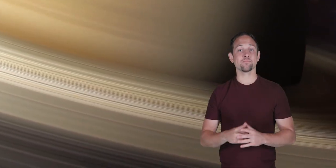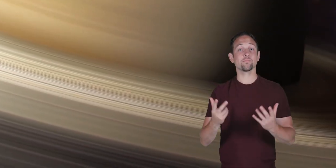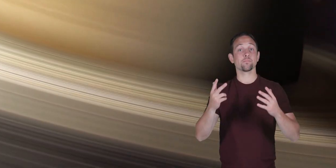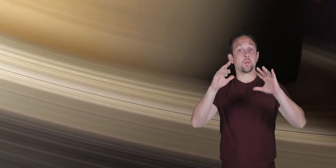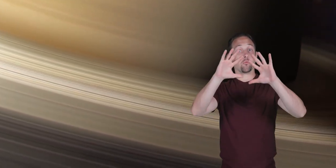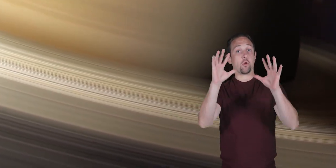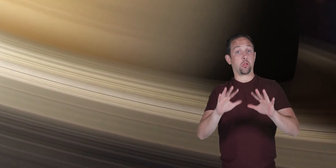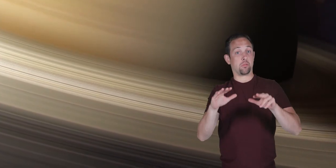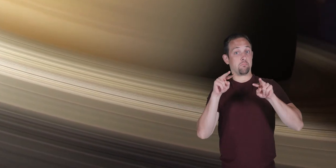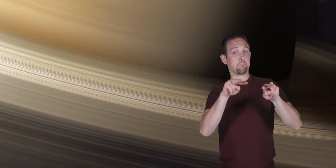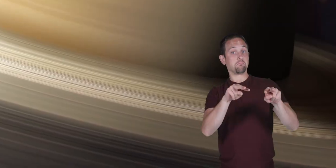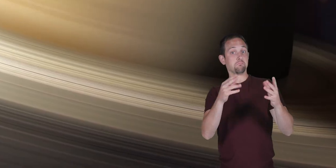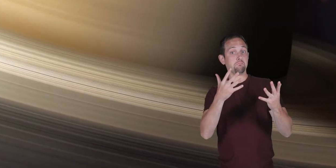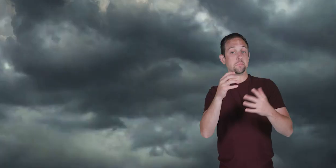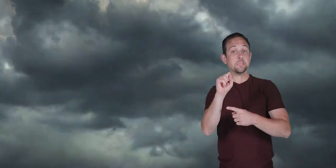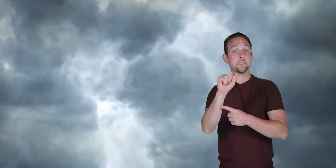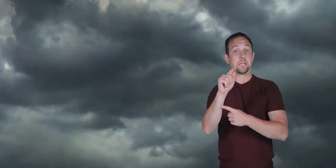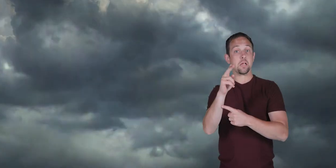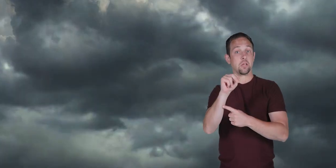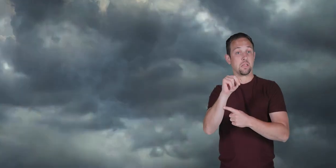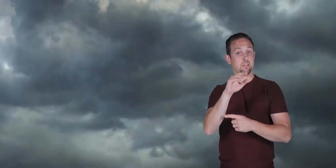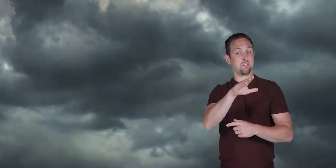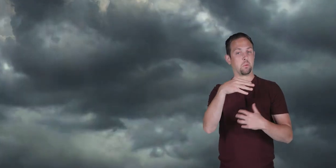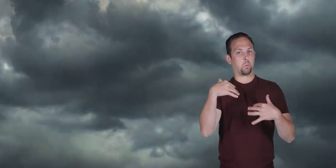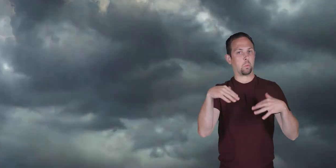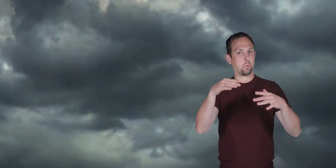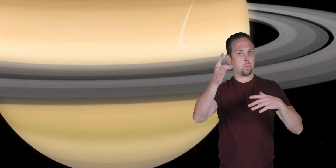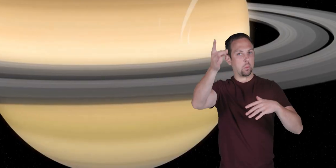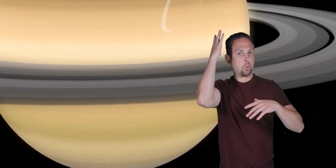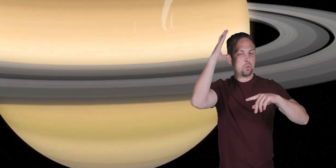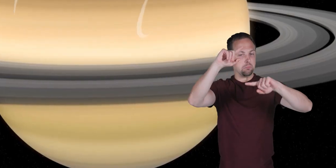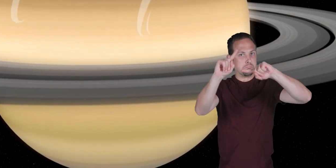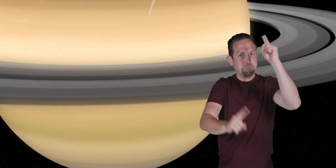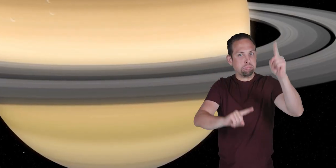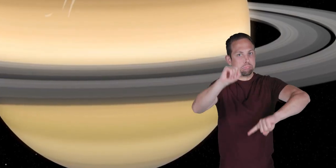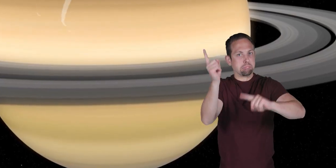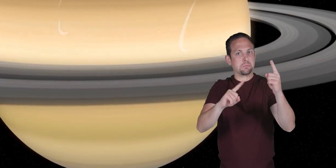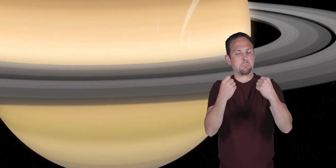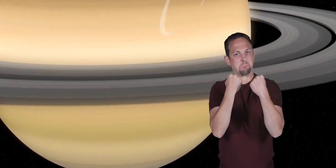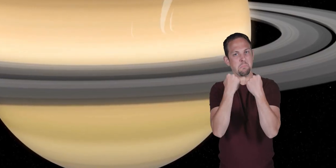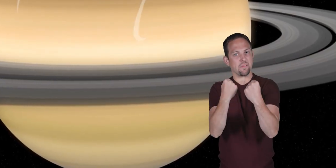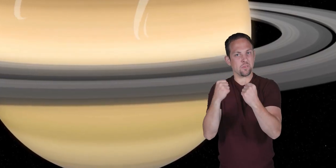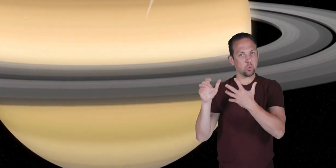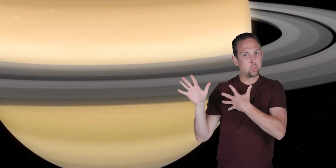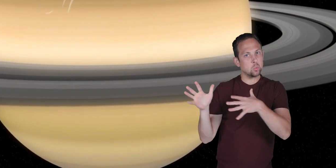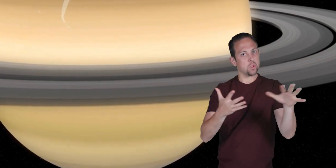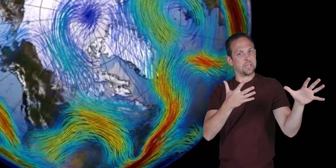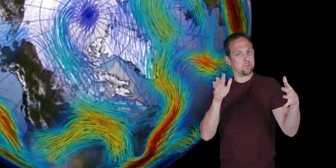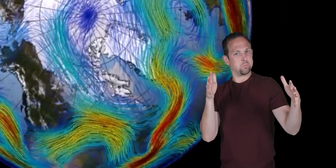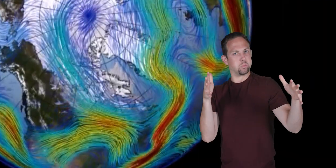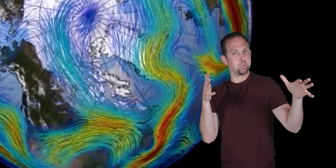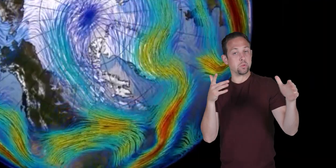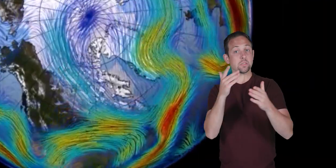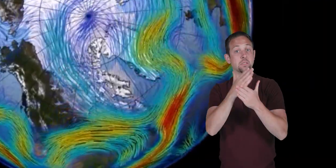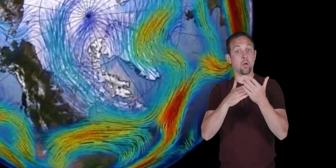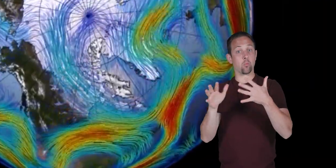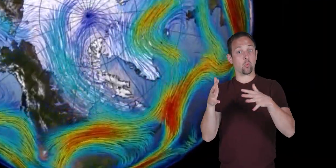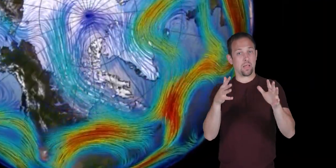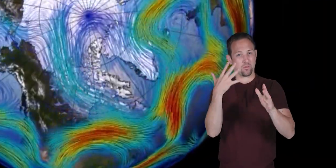Saturn is home to massive storms with powerful winds these winds are almost five